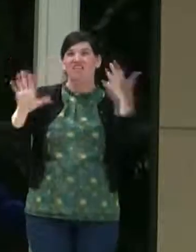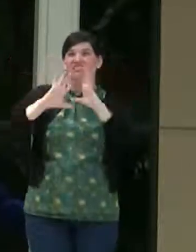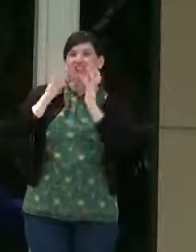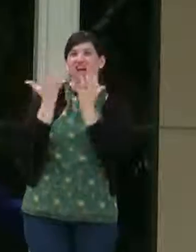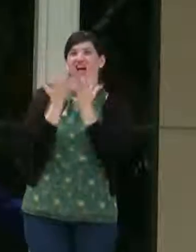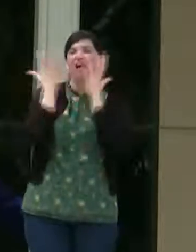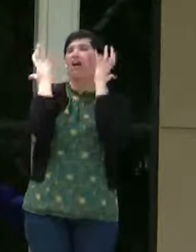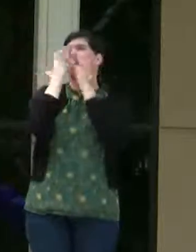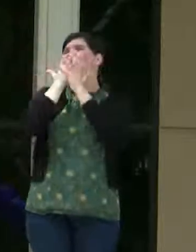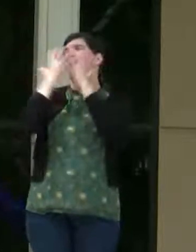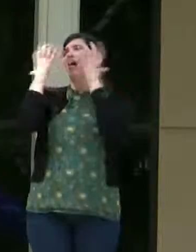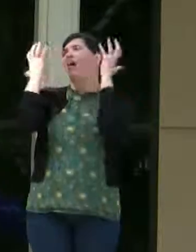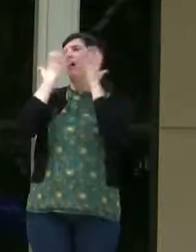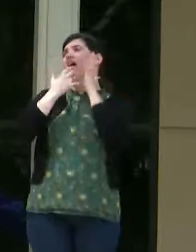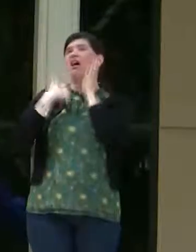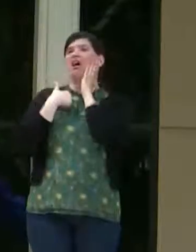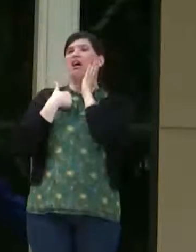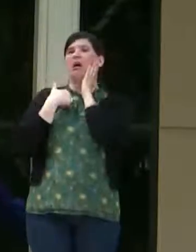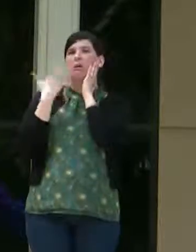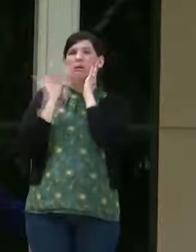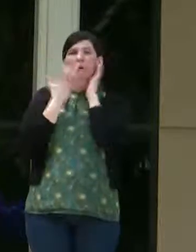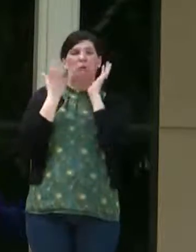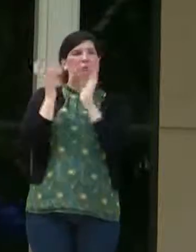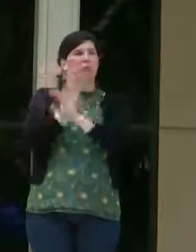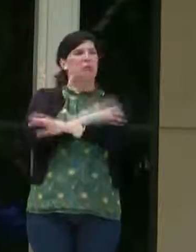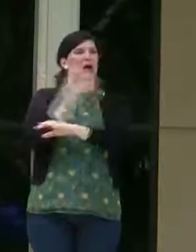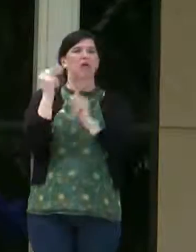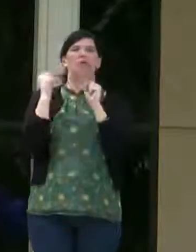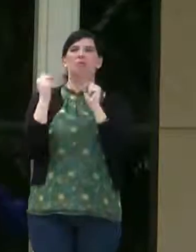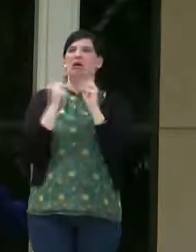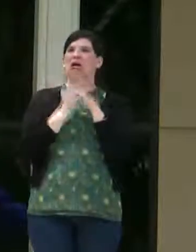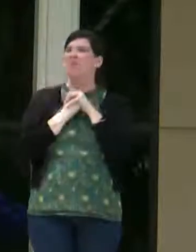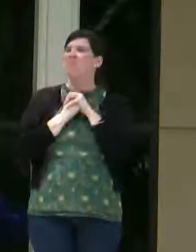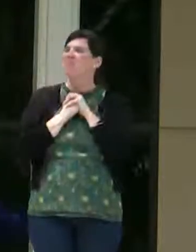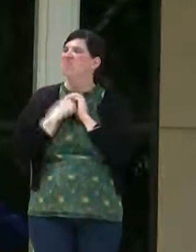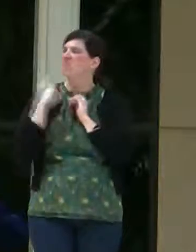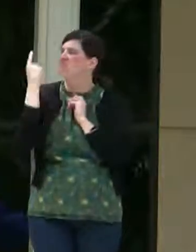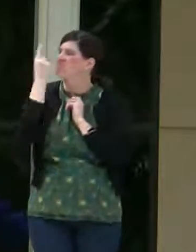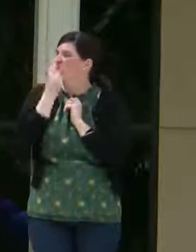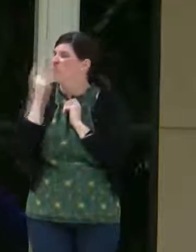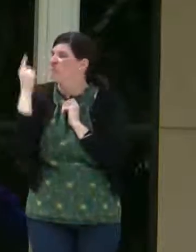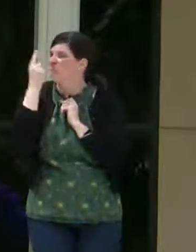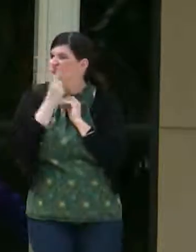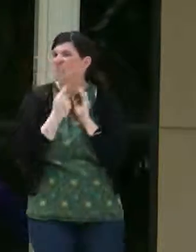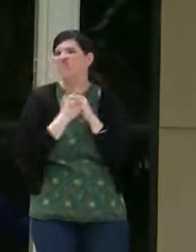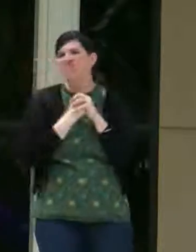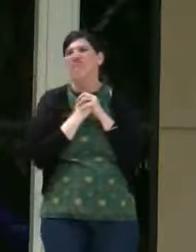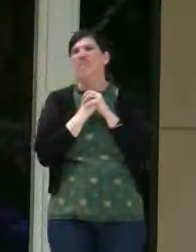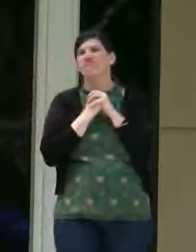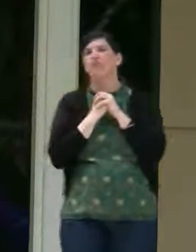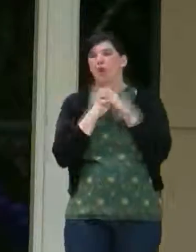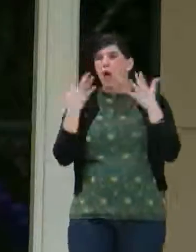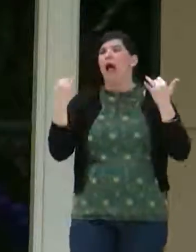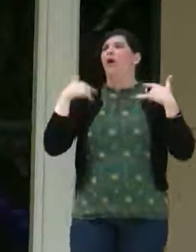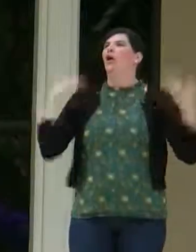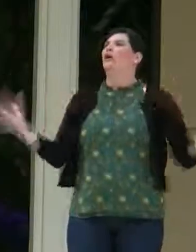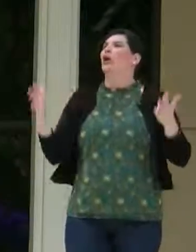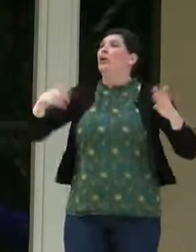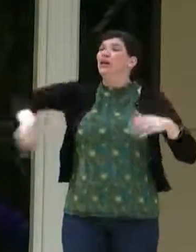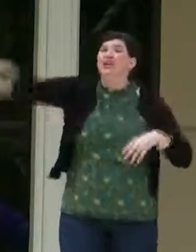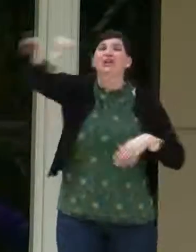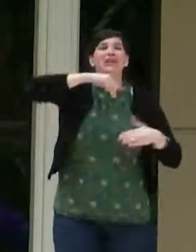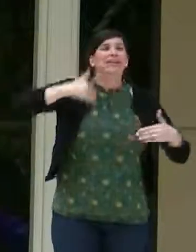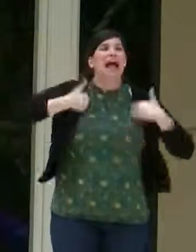do is I encourage young trans people to come out, to speak out, and be proud of who they are,